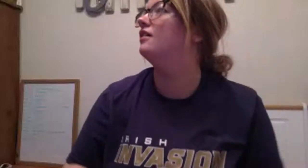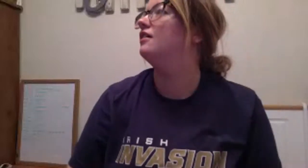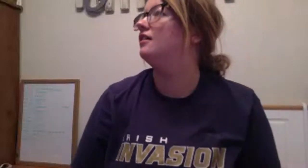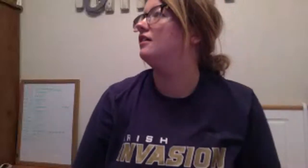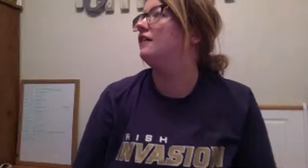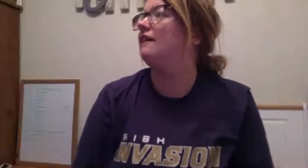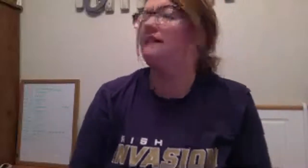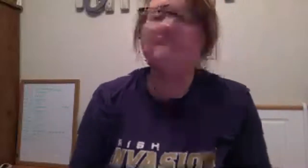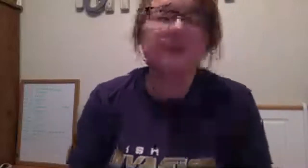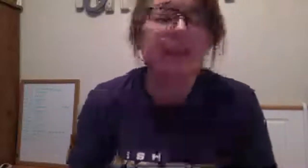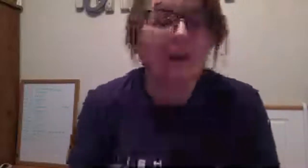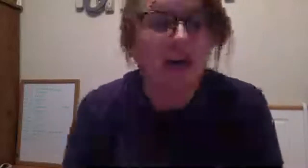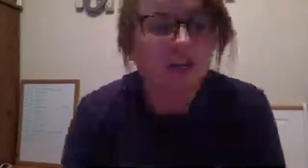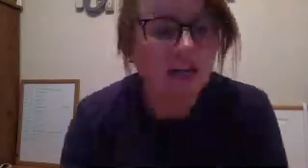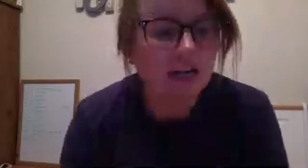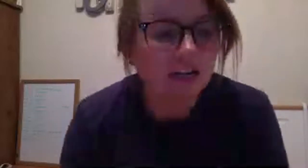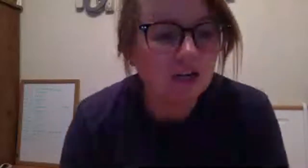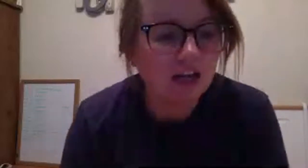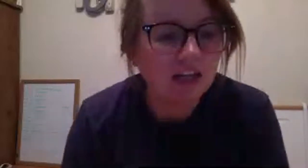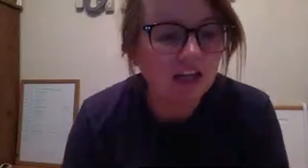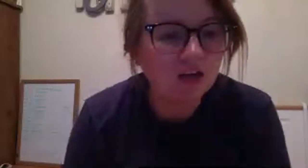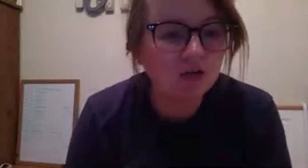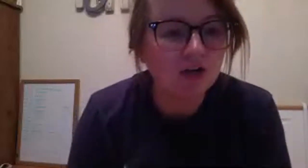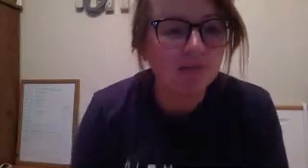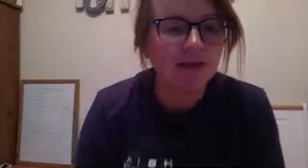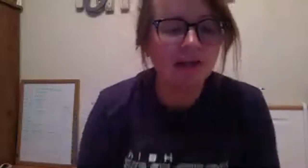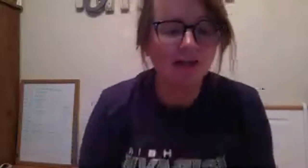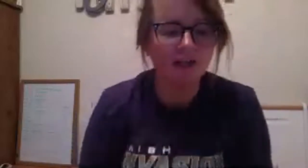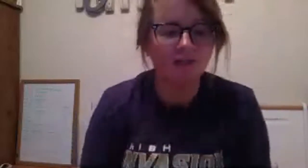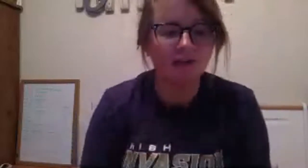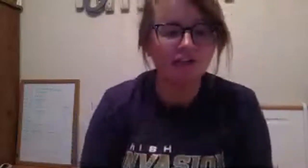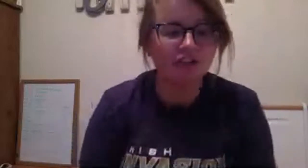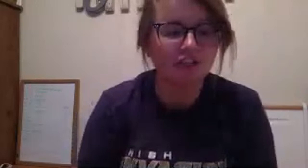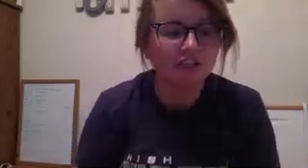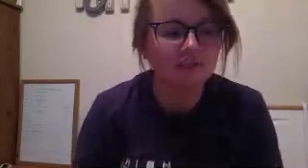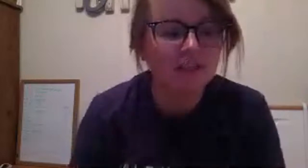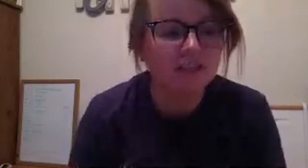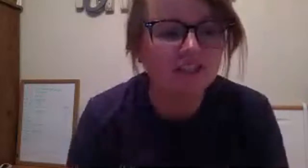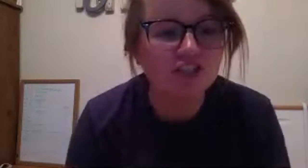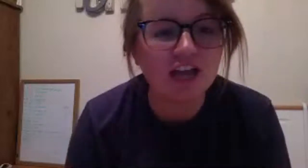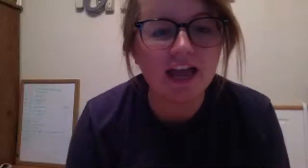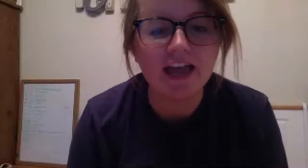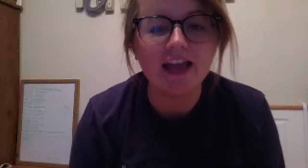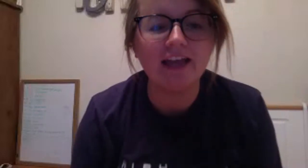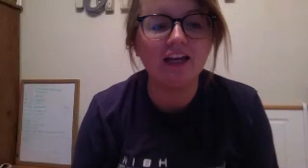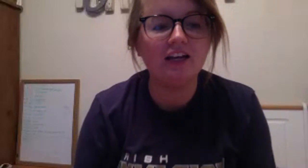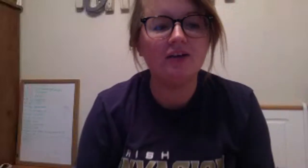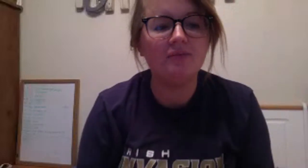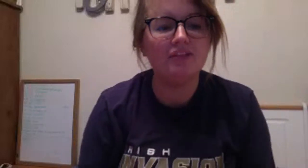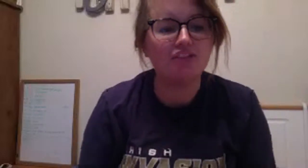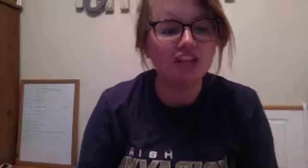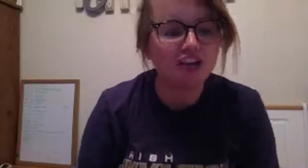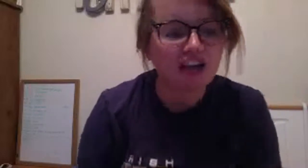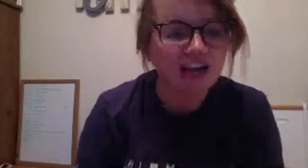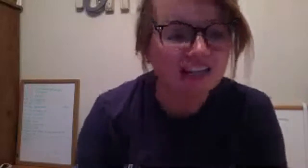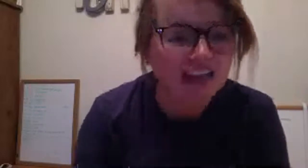all right hello corbin hello rachel mrs j mrs j you're on yay